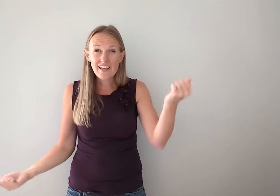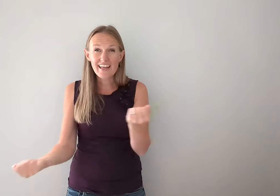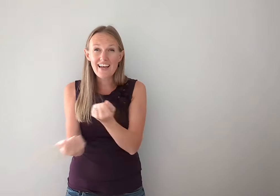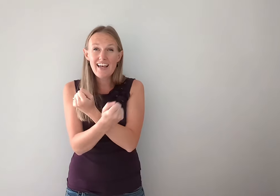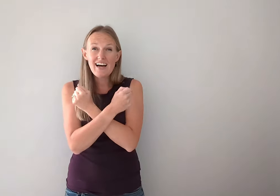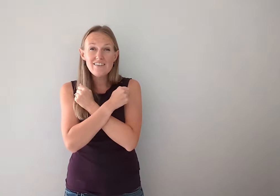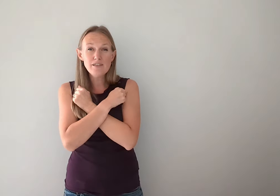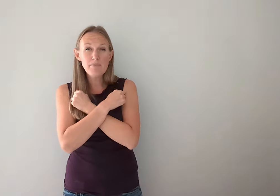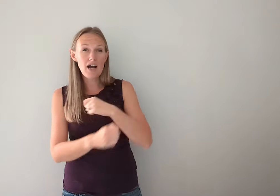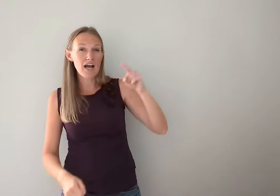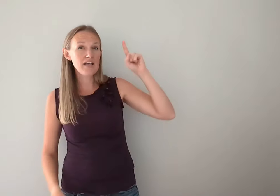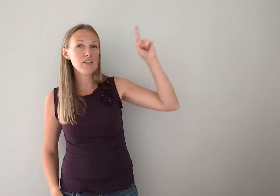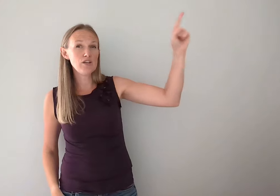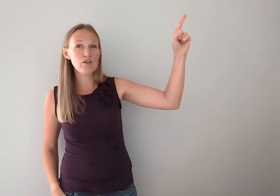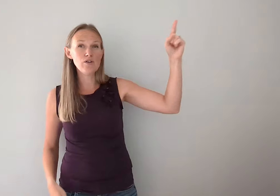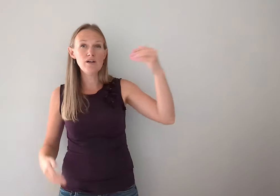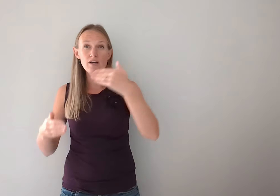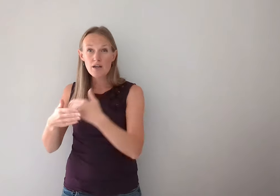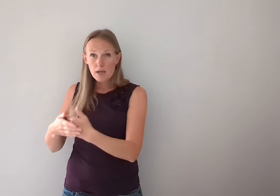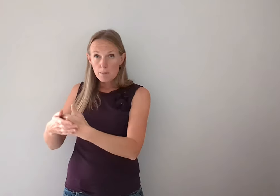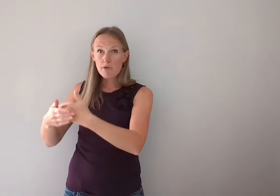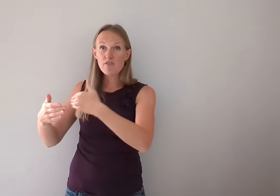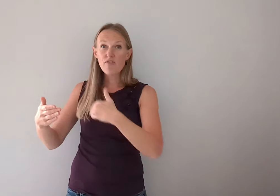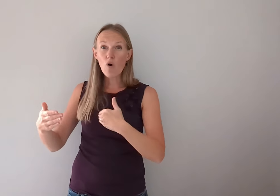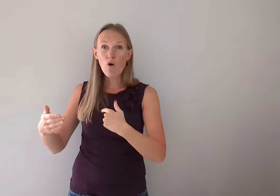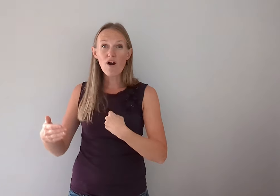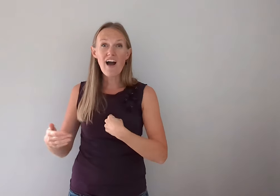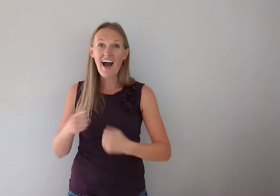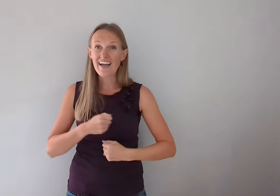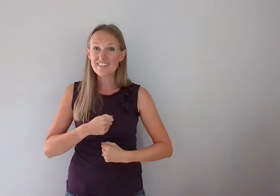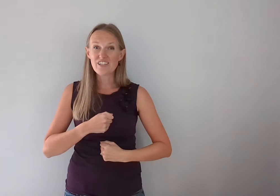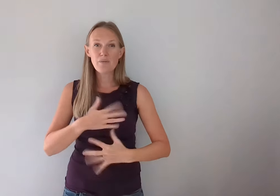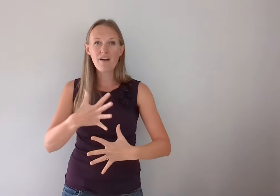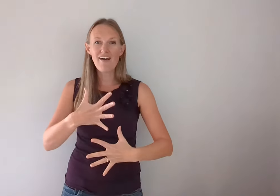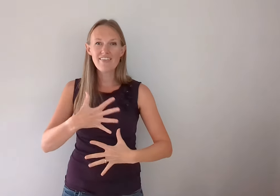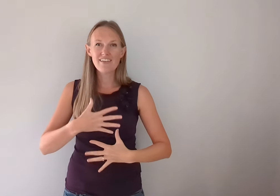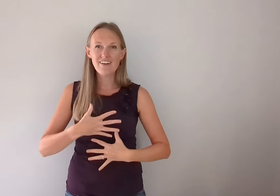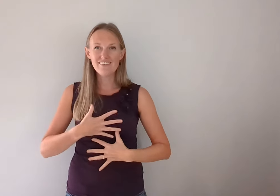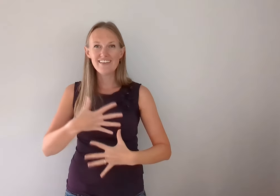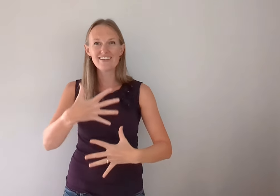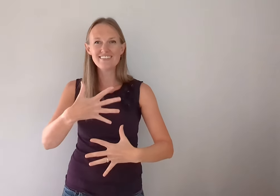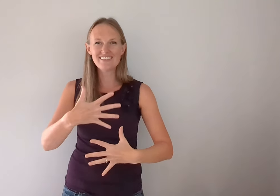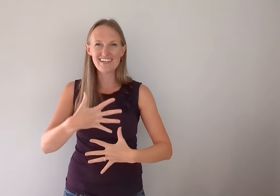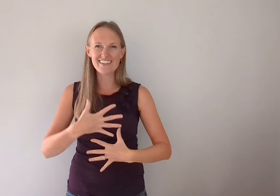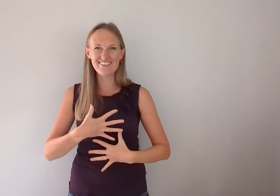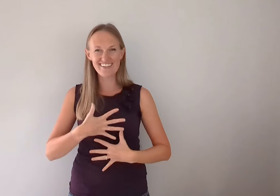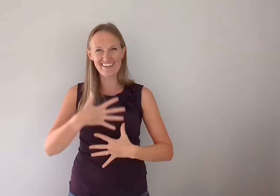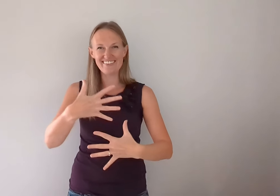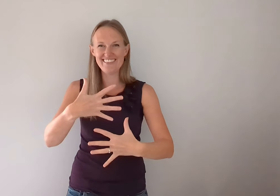and loved by you. Before I took a breath. Oh, and there goes the sun. You can notice